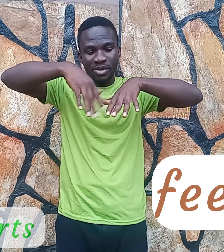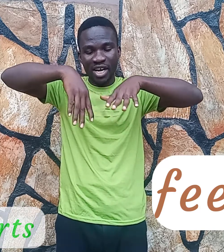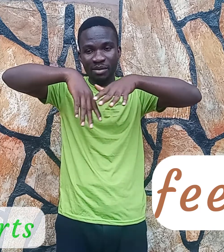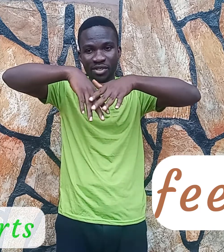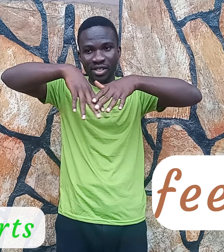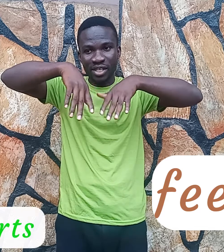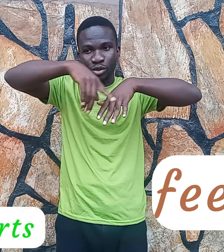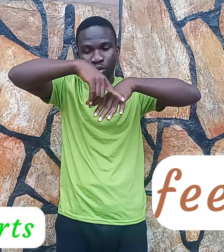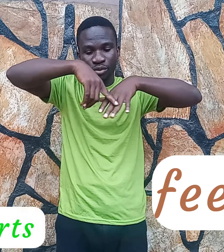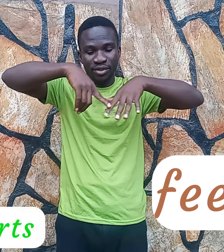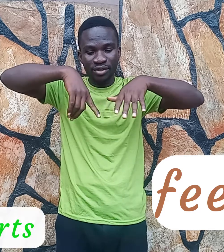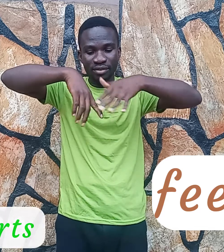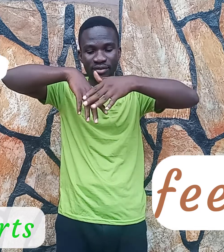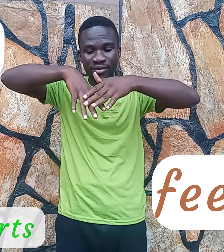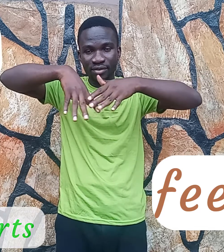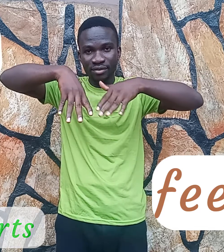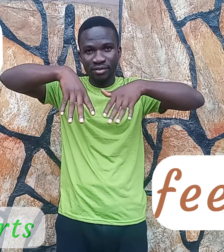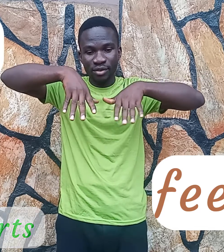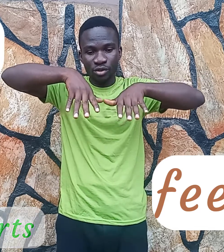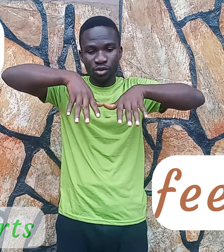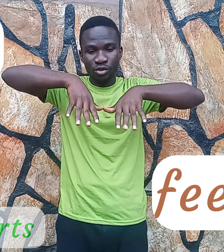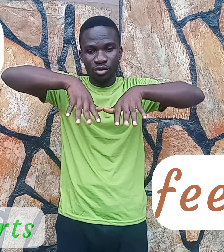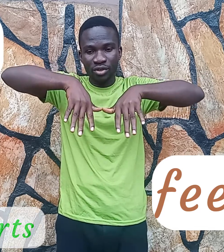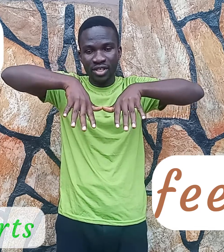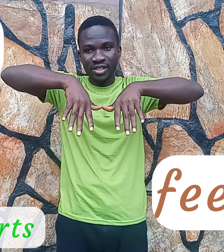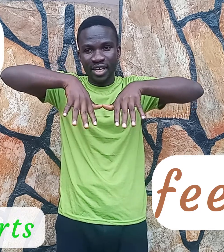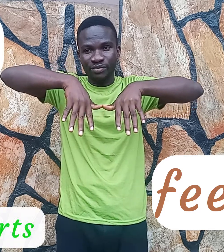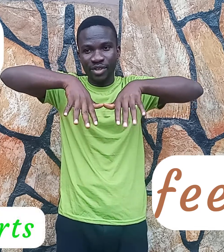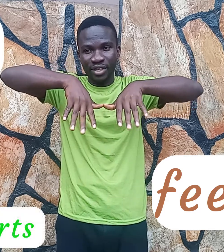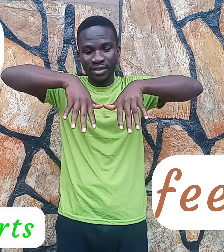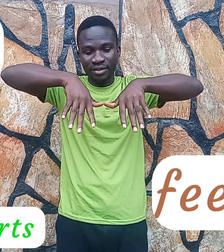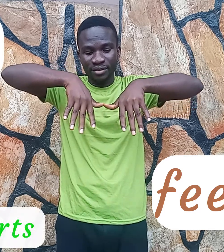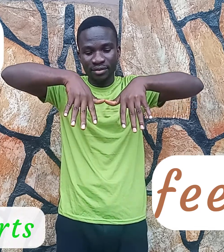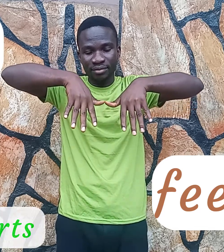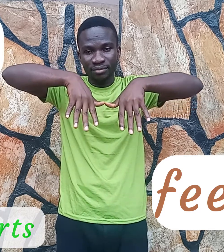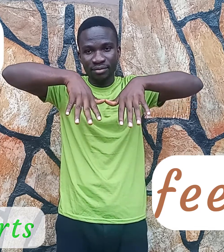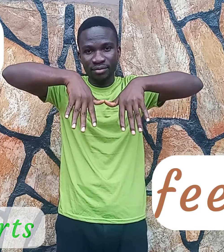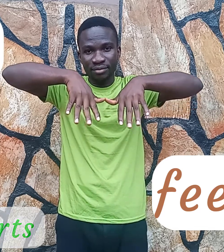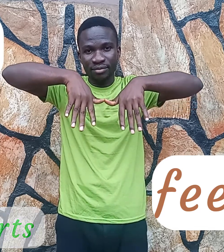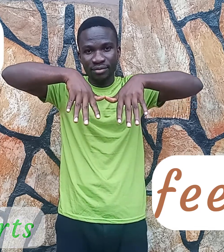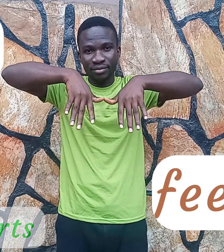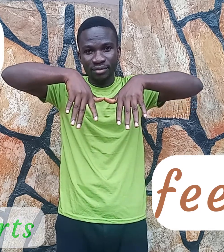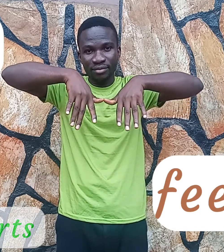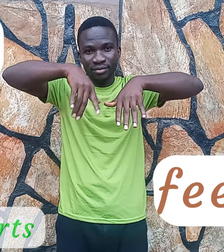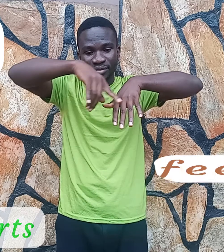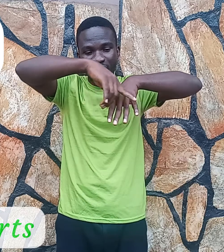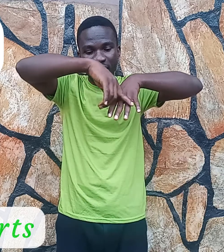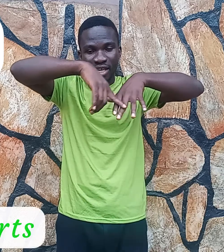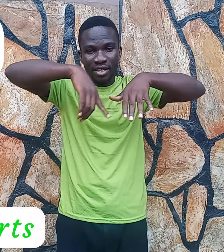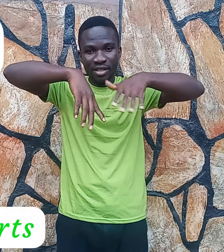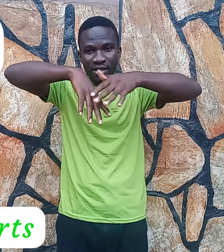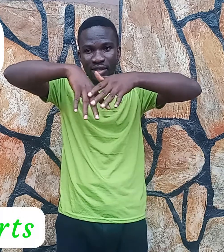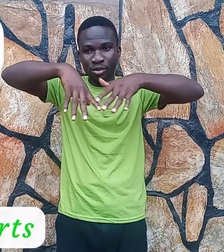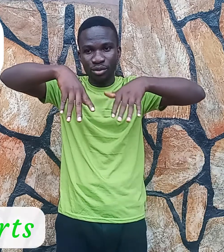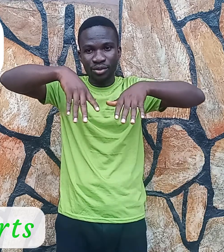toes. So these are the feet. And then the toes.